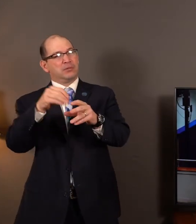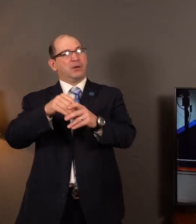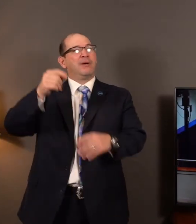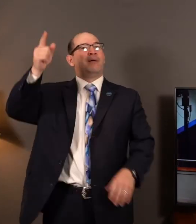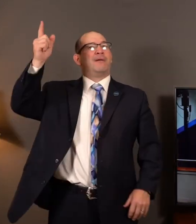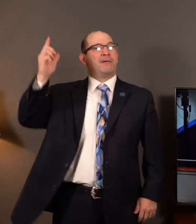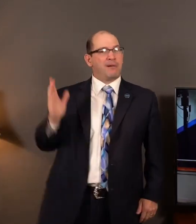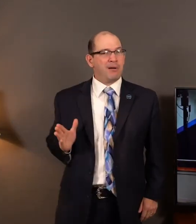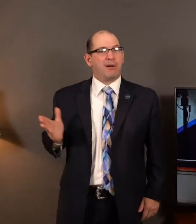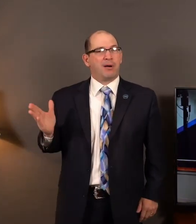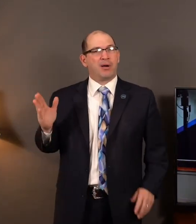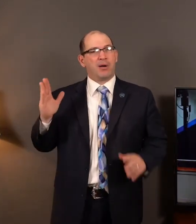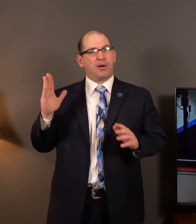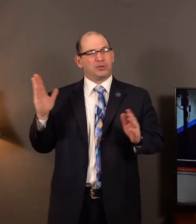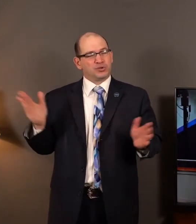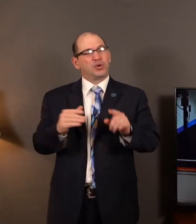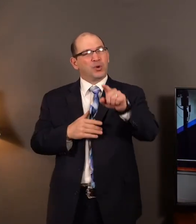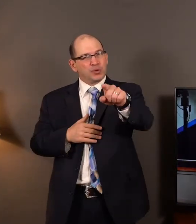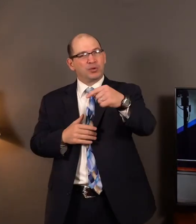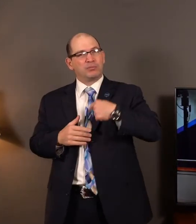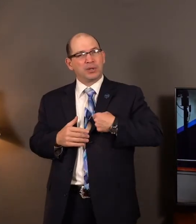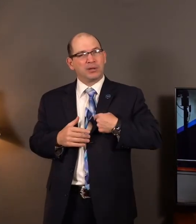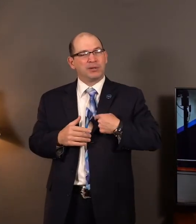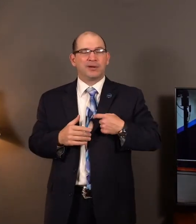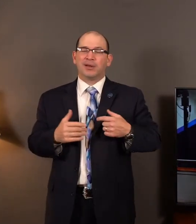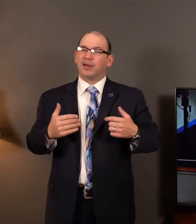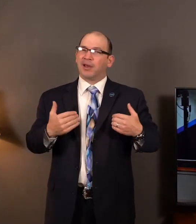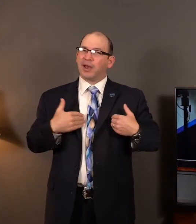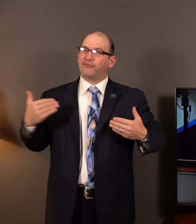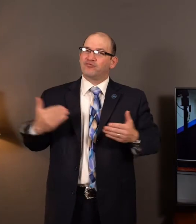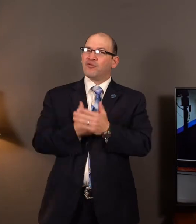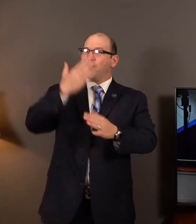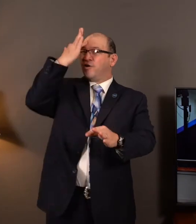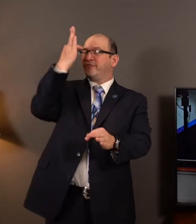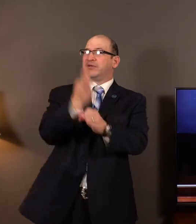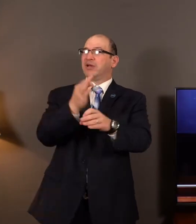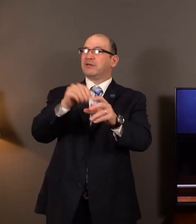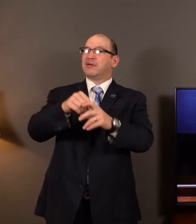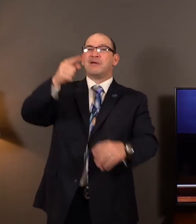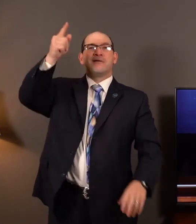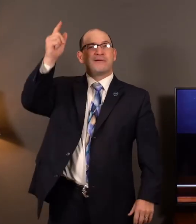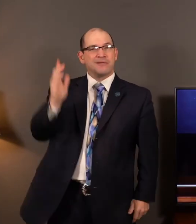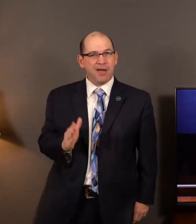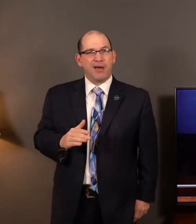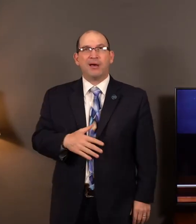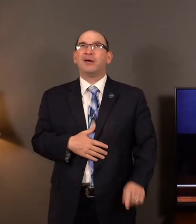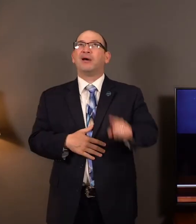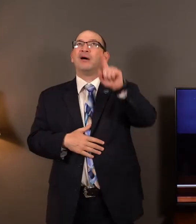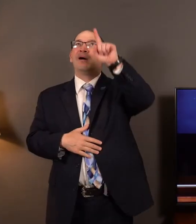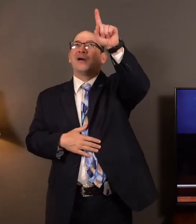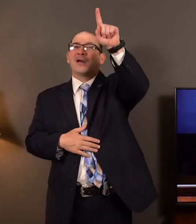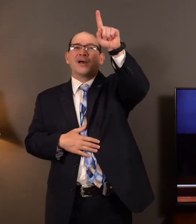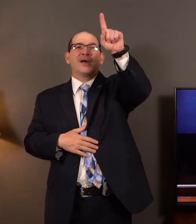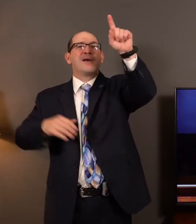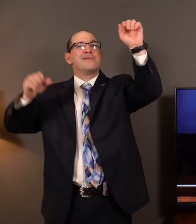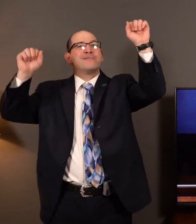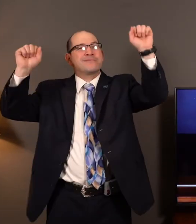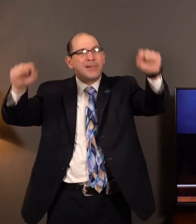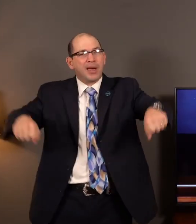Can I encourage you tonight to renew your faith in God? The God that spoke the world into being? The